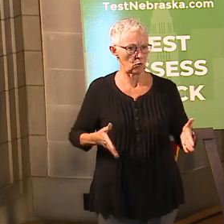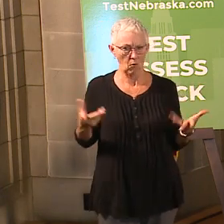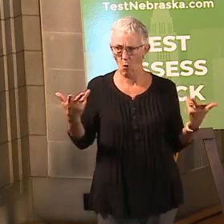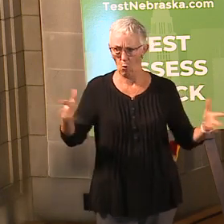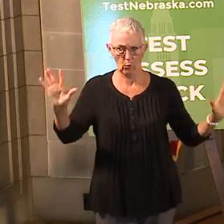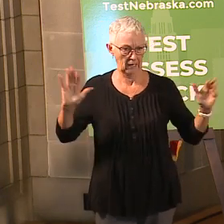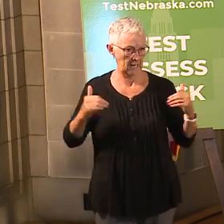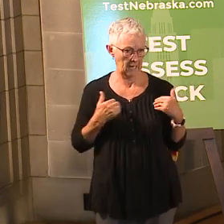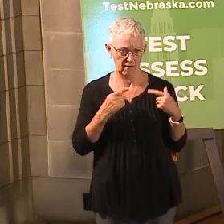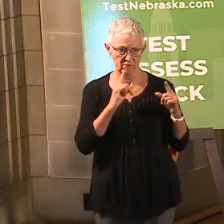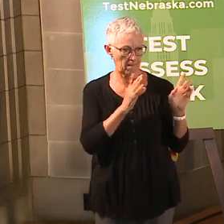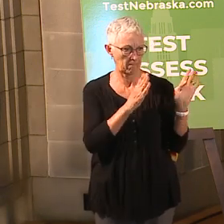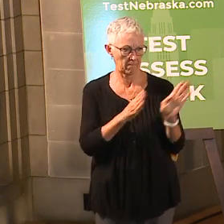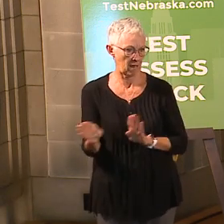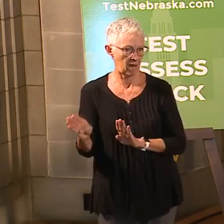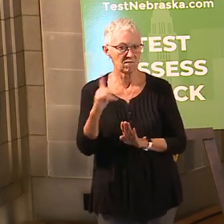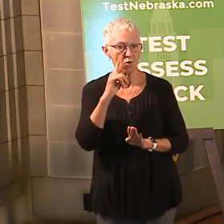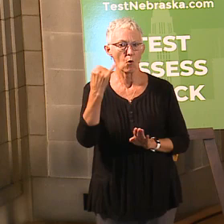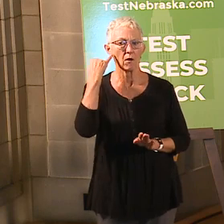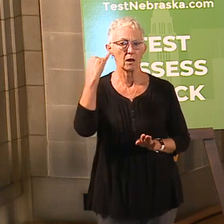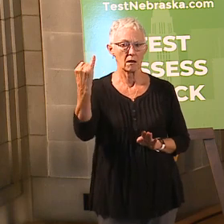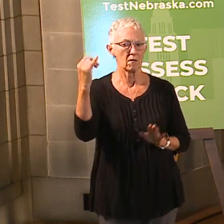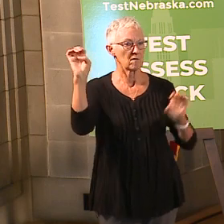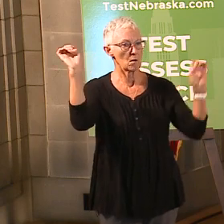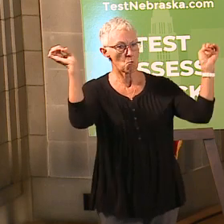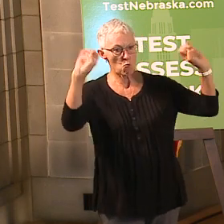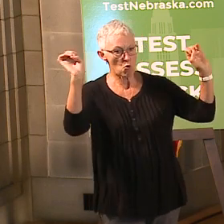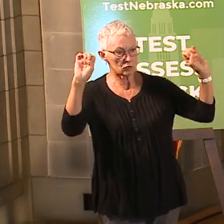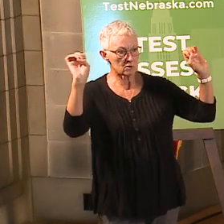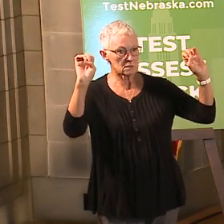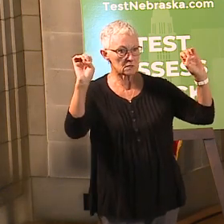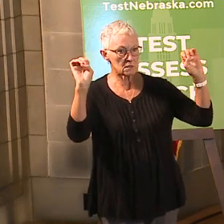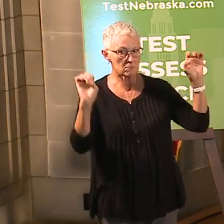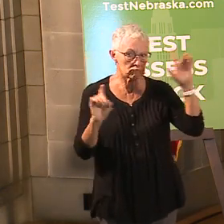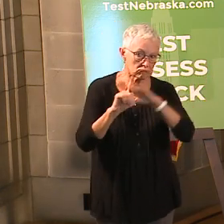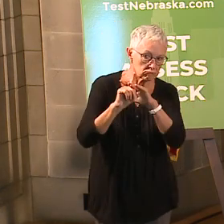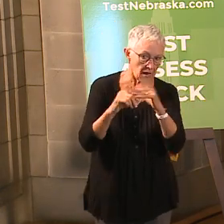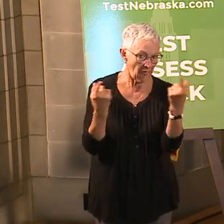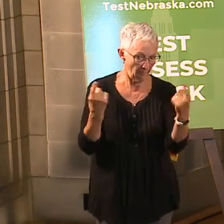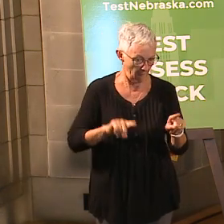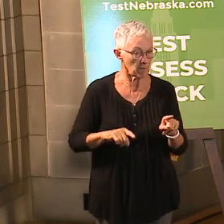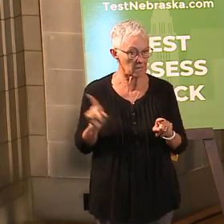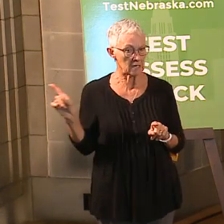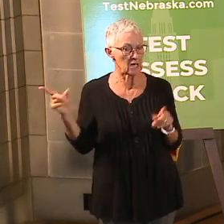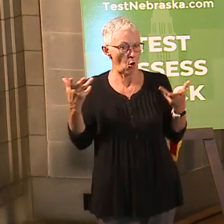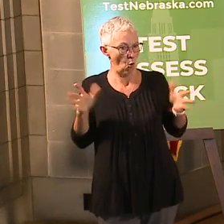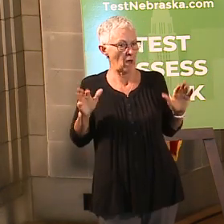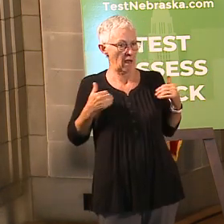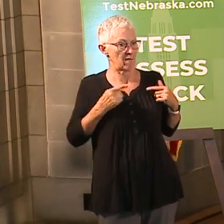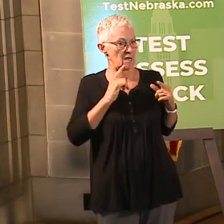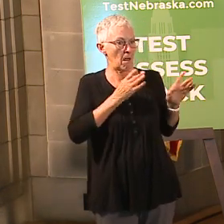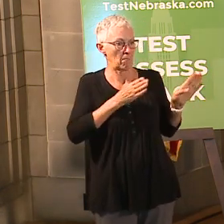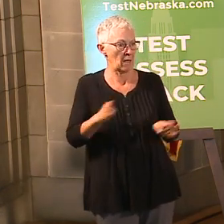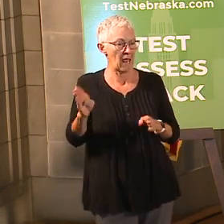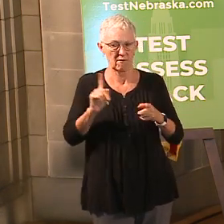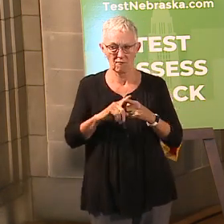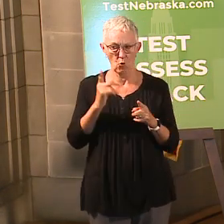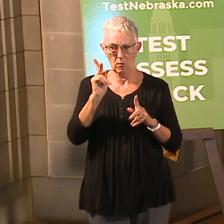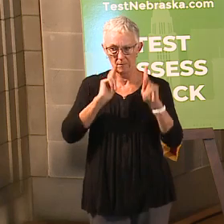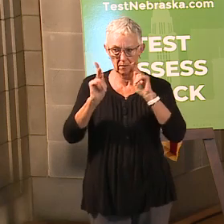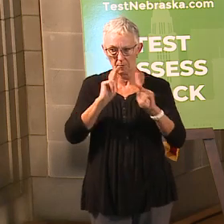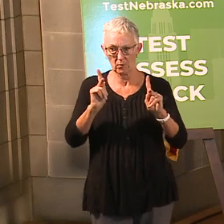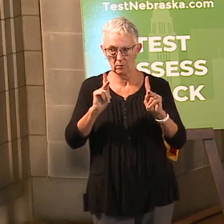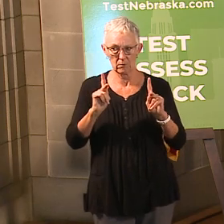how to handle these types of emergencies, and we're just continuing to work the plan. You've seen some of the steps he's taken to be able to manage it with regard to limiting